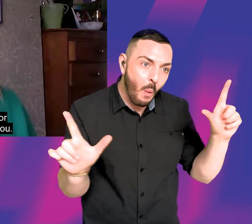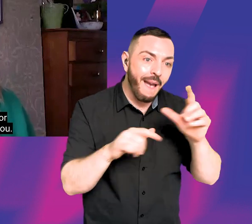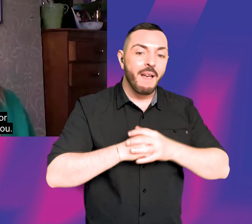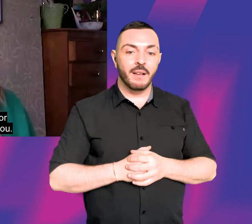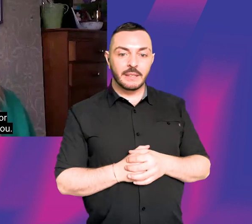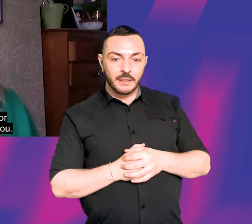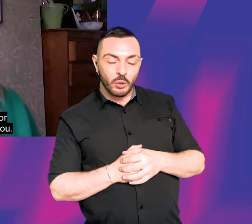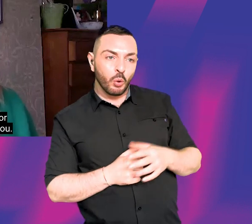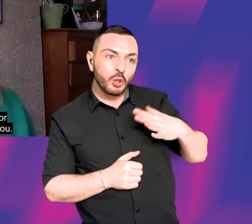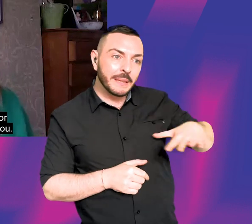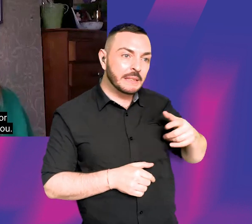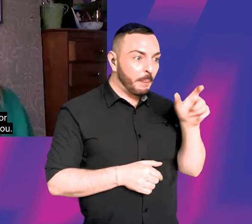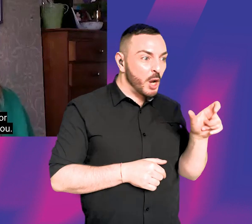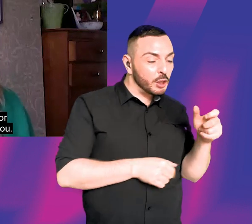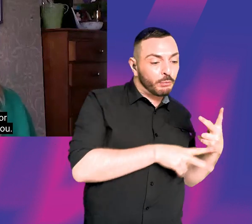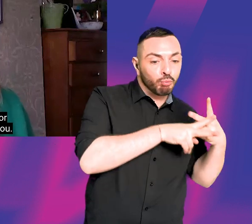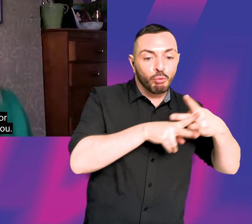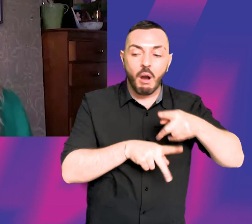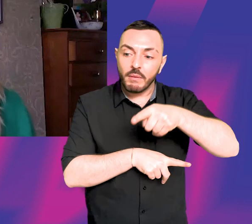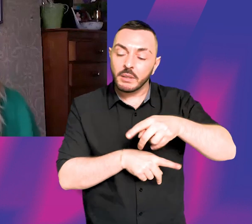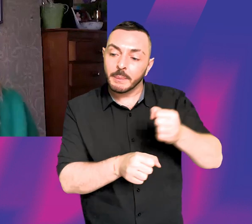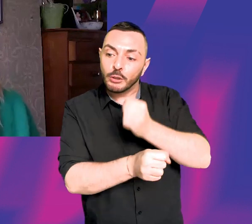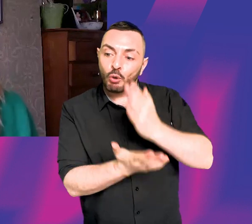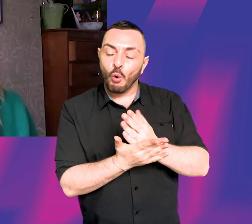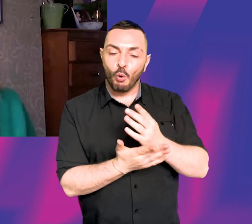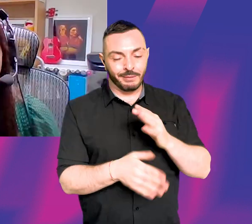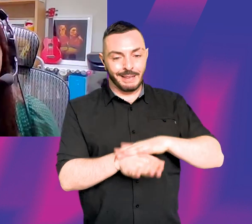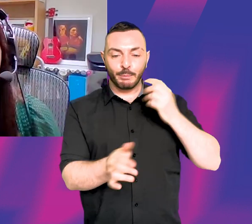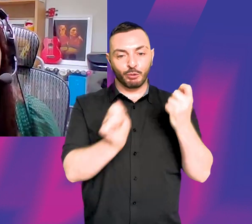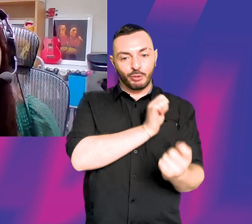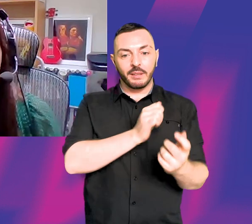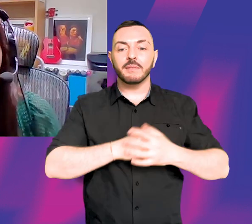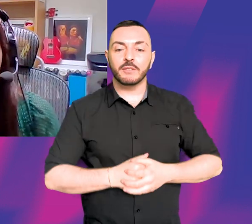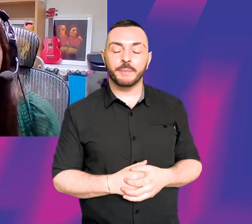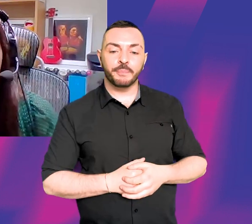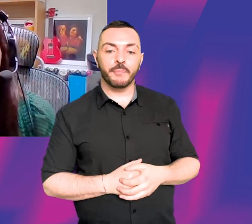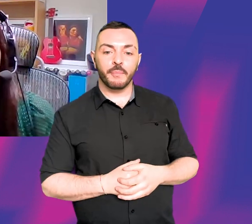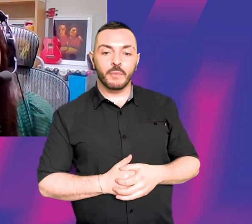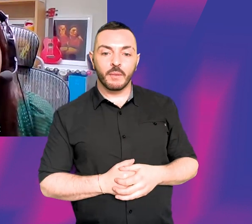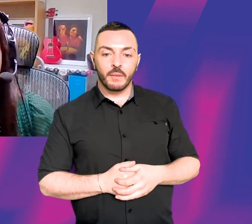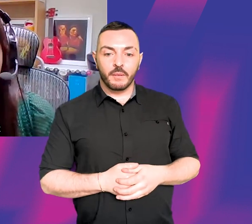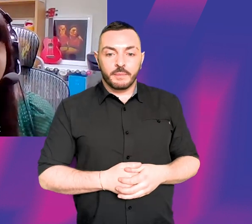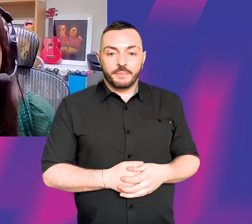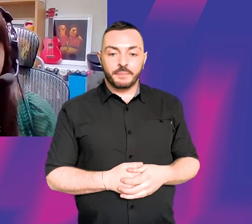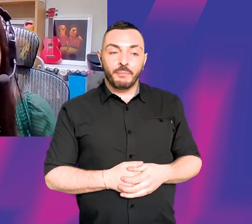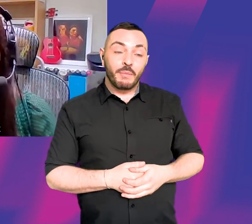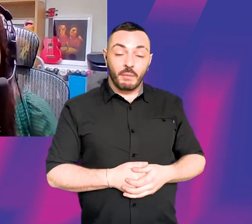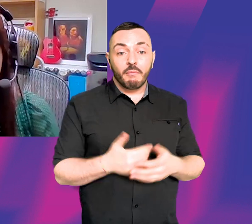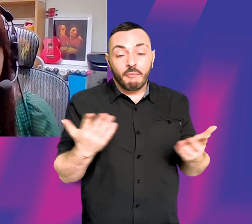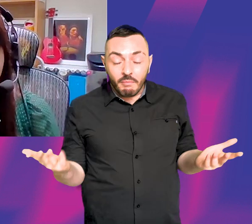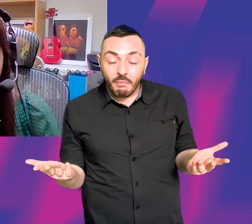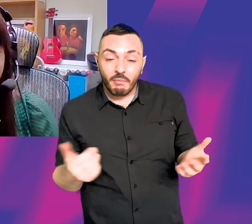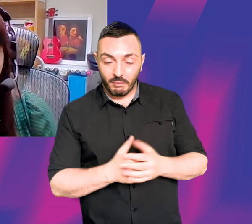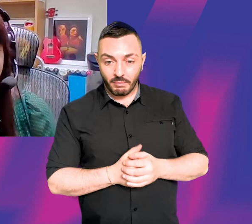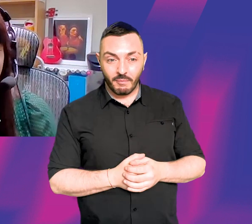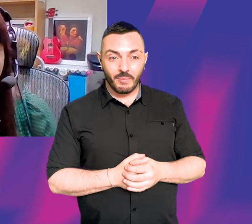you might need looking after, or you might need someone there with you. Yeah. It was different. Yeah. What, so it sounds like obviously the